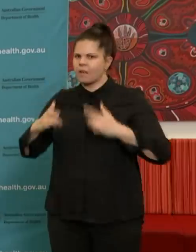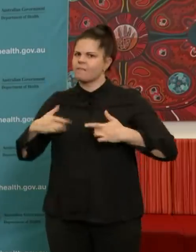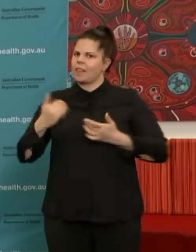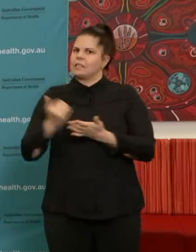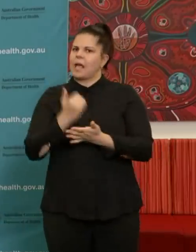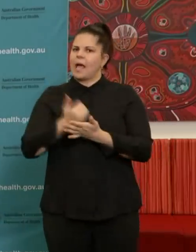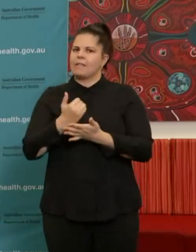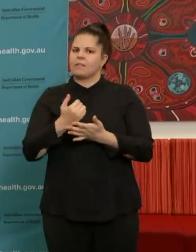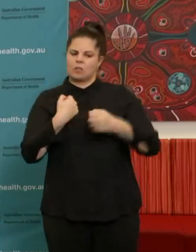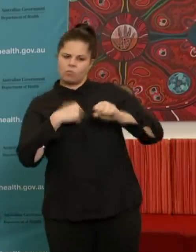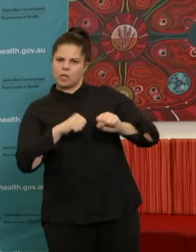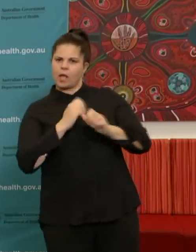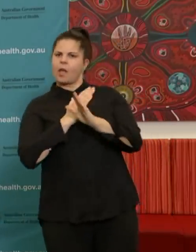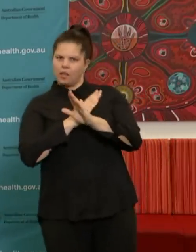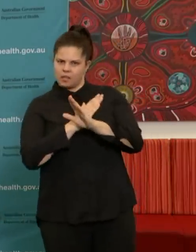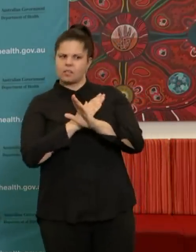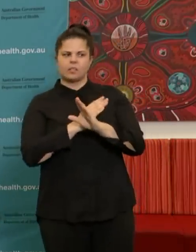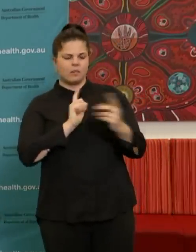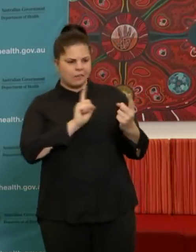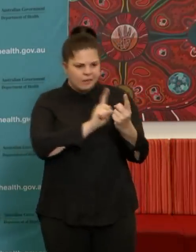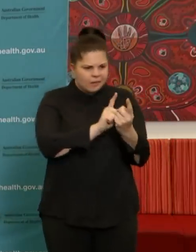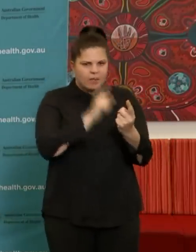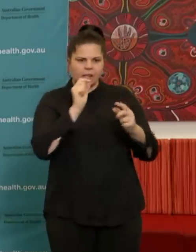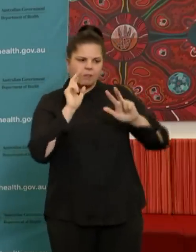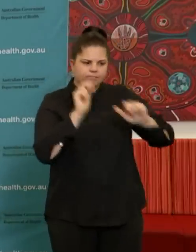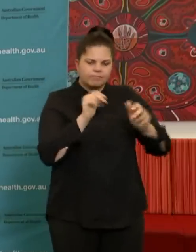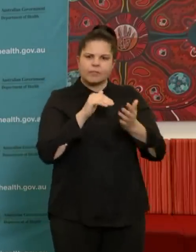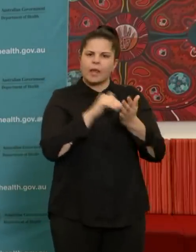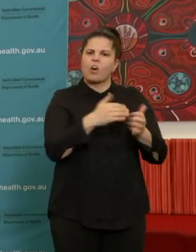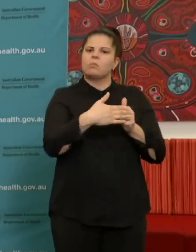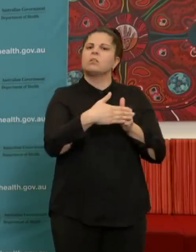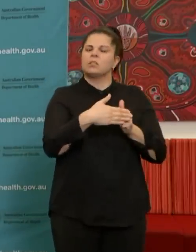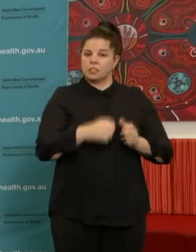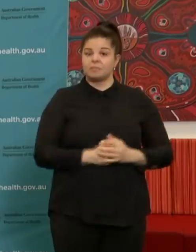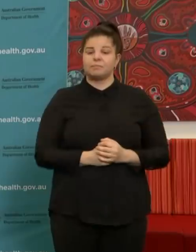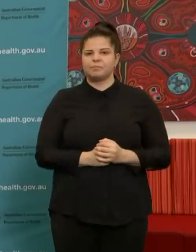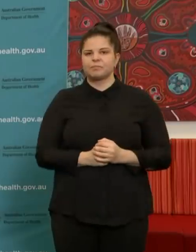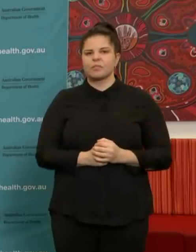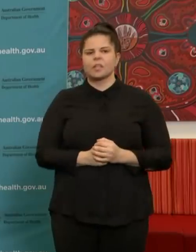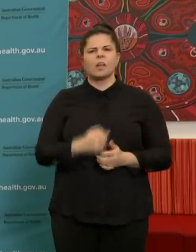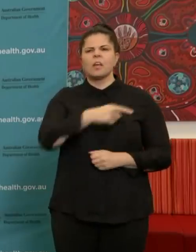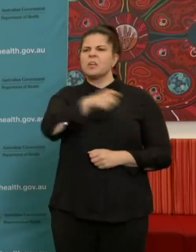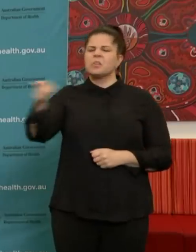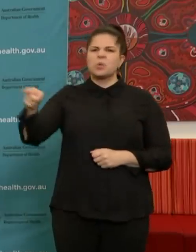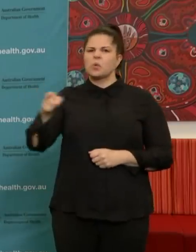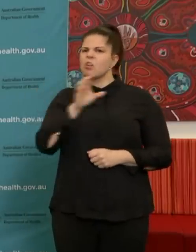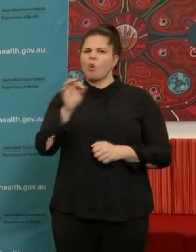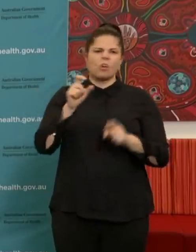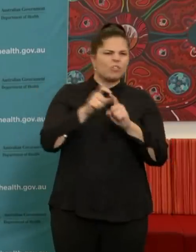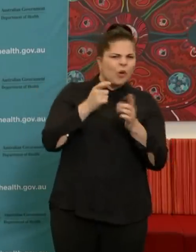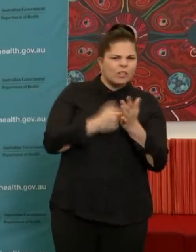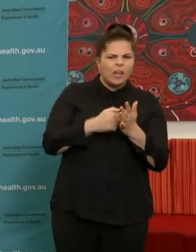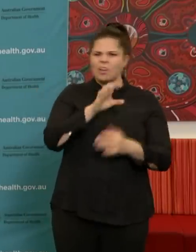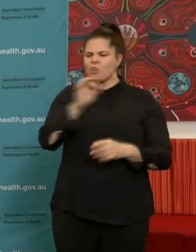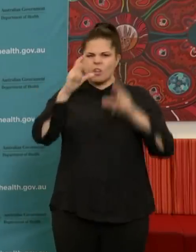That's incredibly important and that will remain our focus. In terms of mask use in the community, I would stress again at the moment,